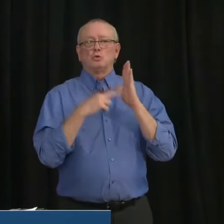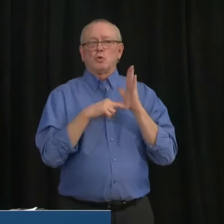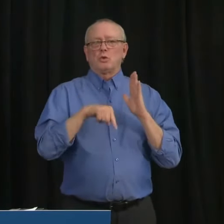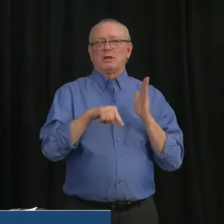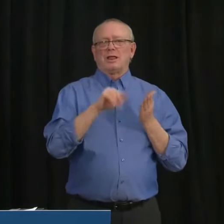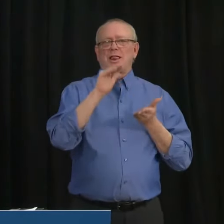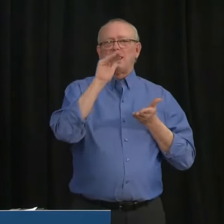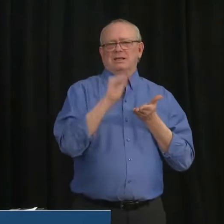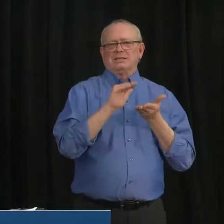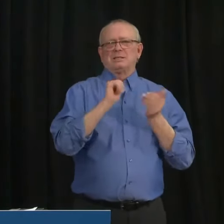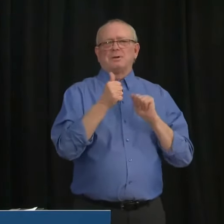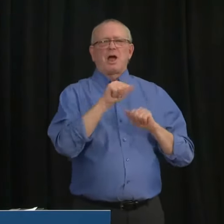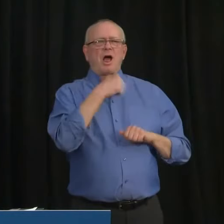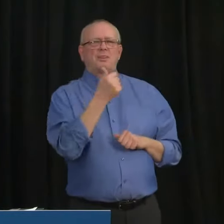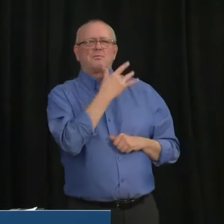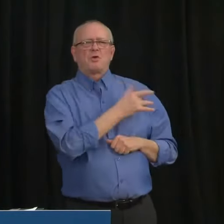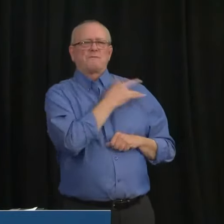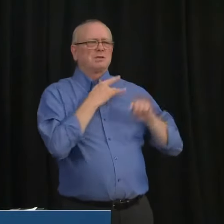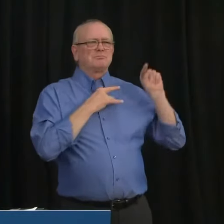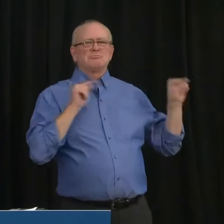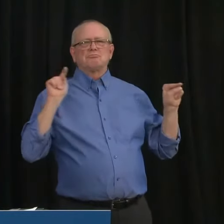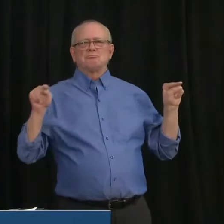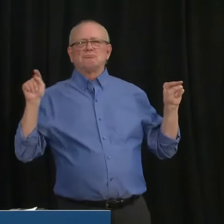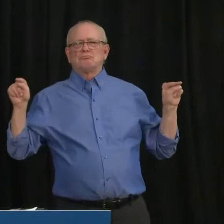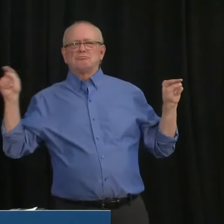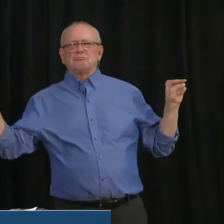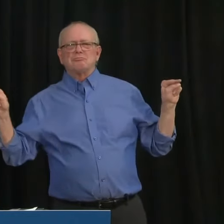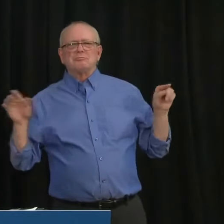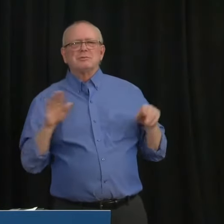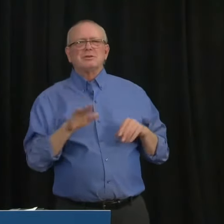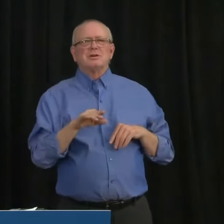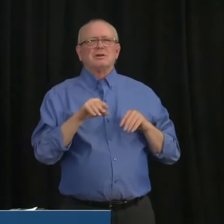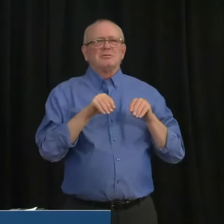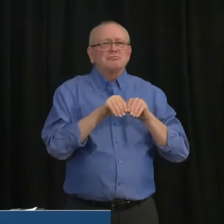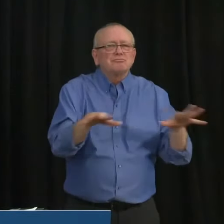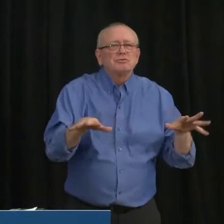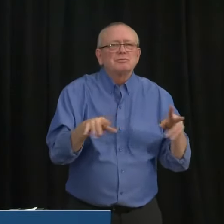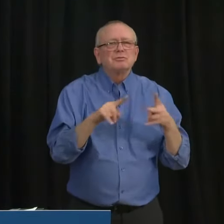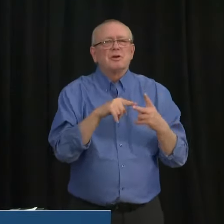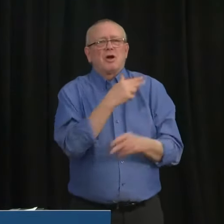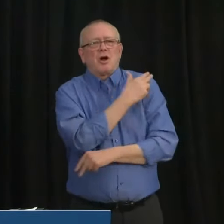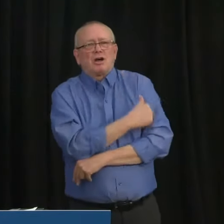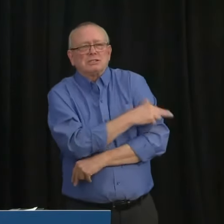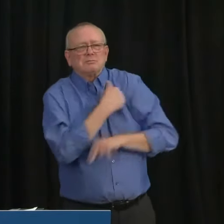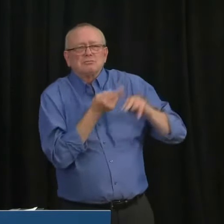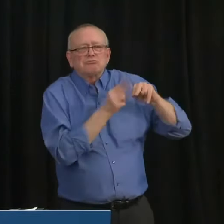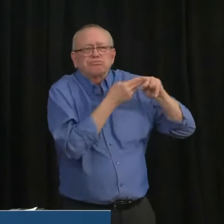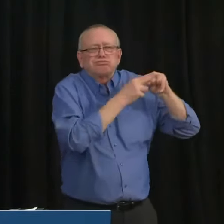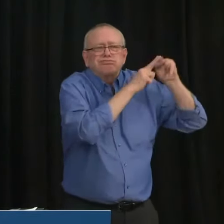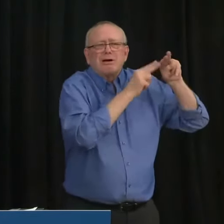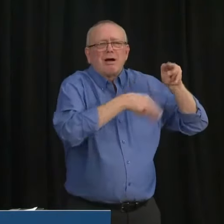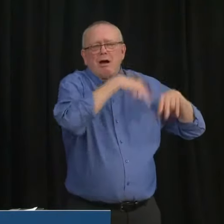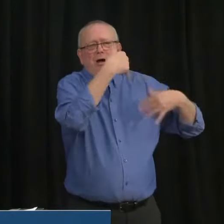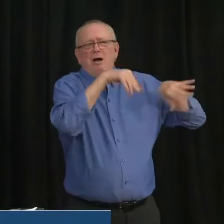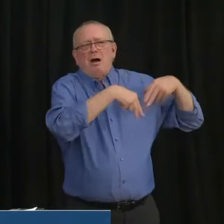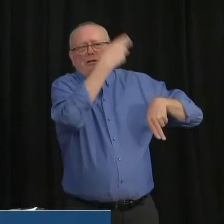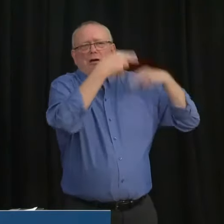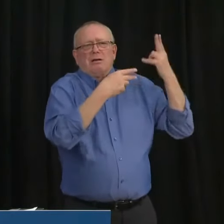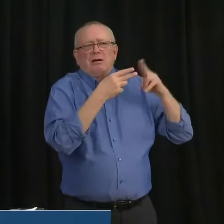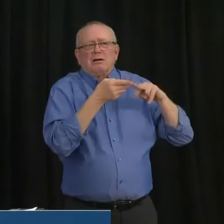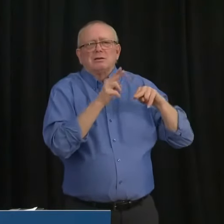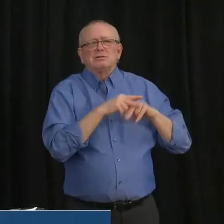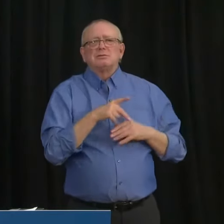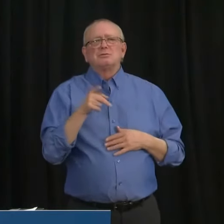some of the highest rates of infection, hospitalizations in the country for several months. Is today's announcement an acknowledgement that that strategy has